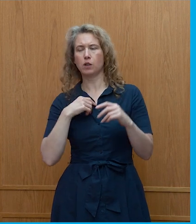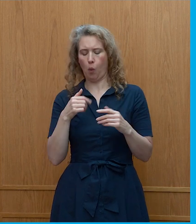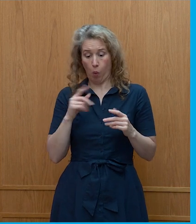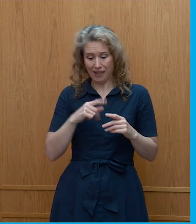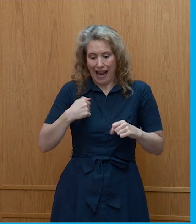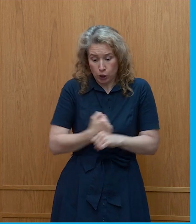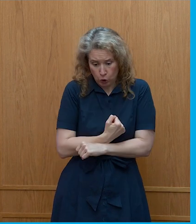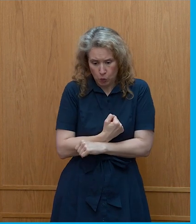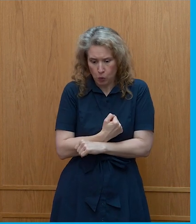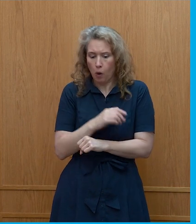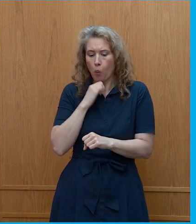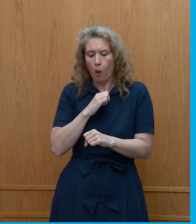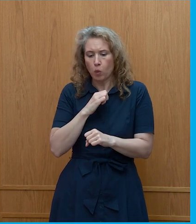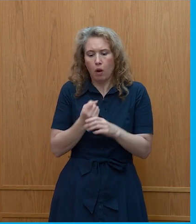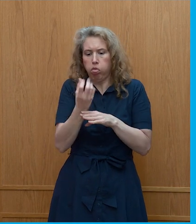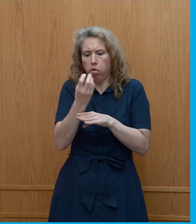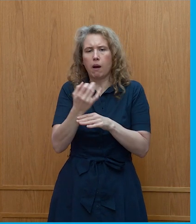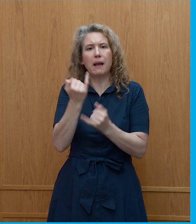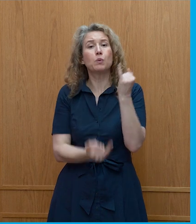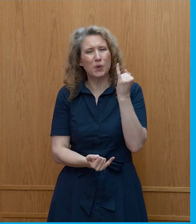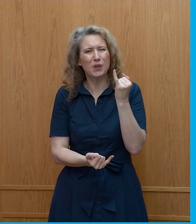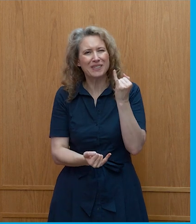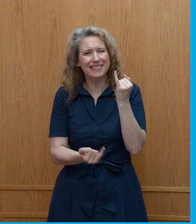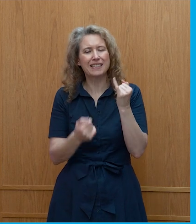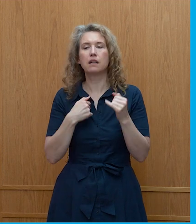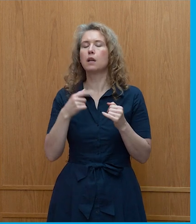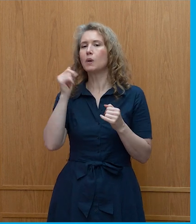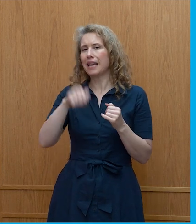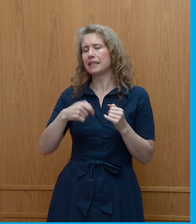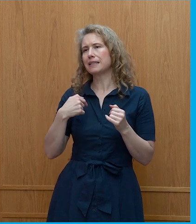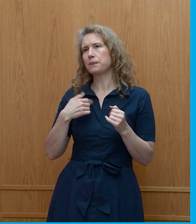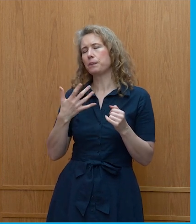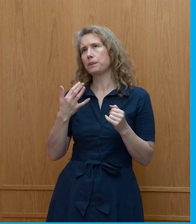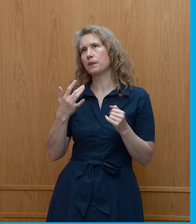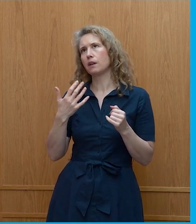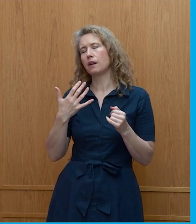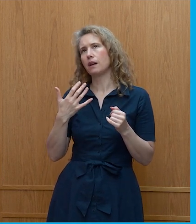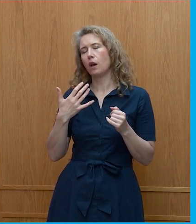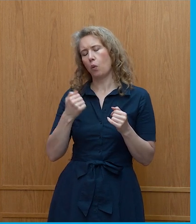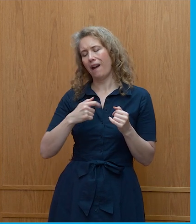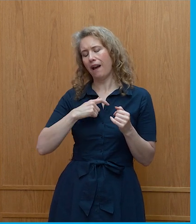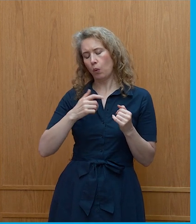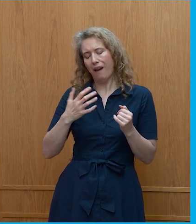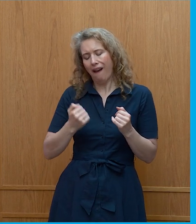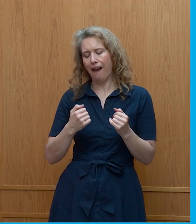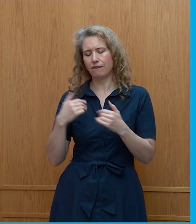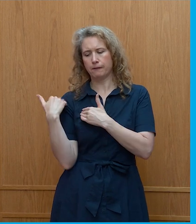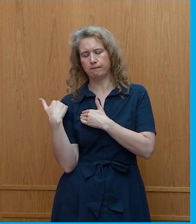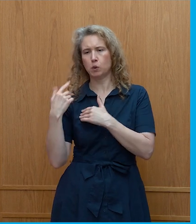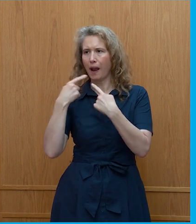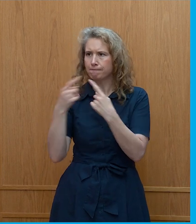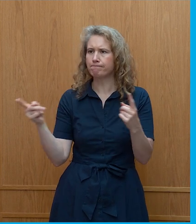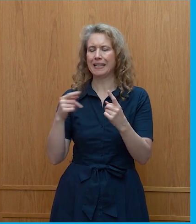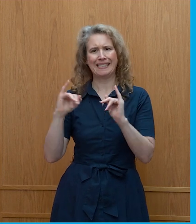I don't think, yes, there is a role in setting out the seriousness of this,